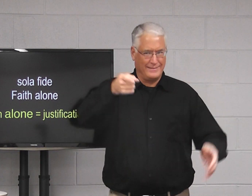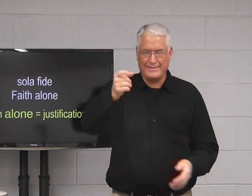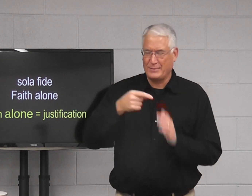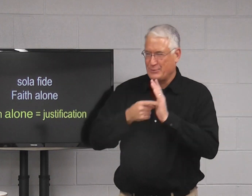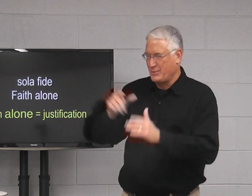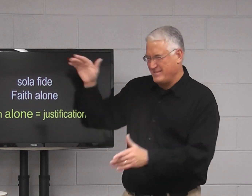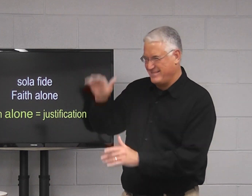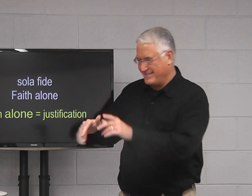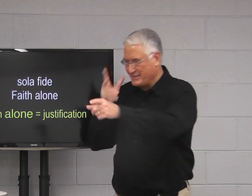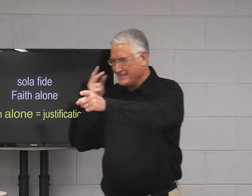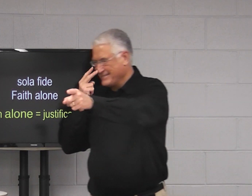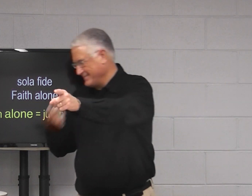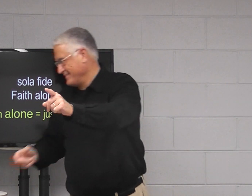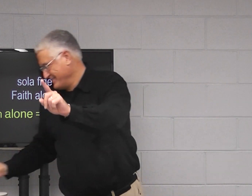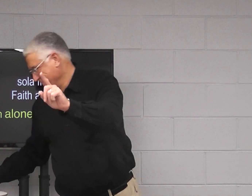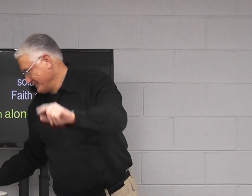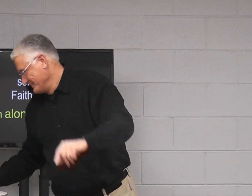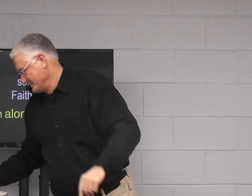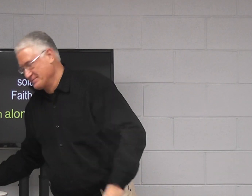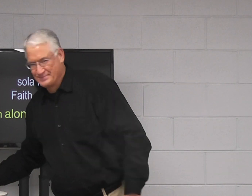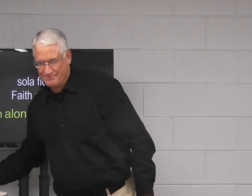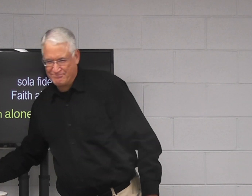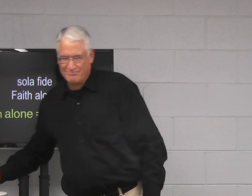Right, that's what I was going to talk about next.